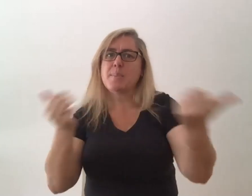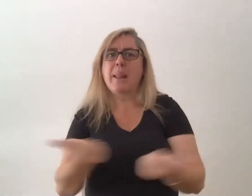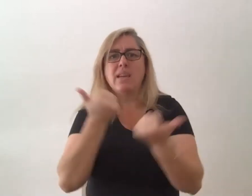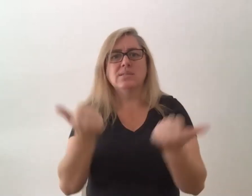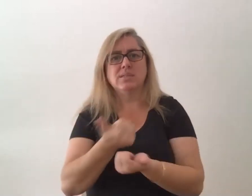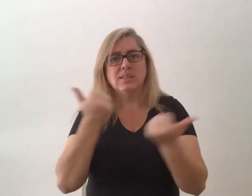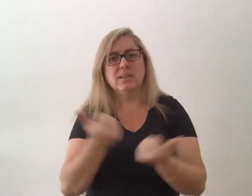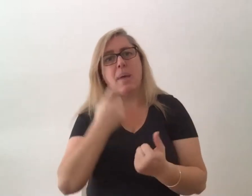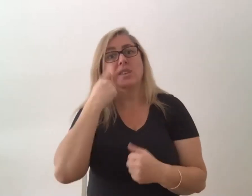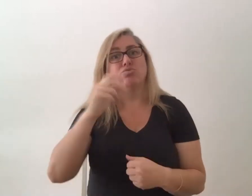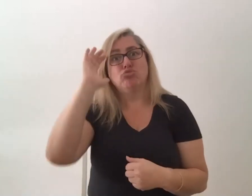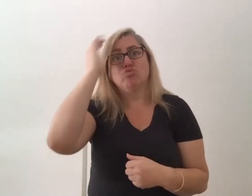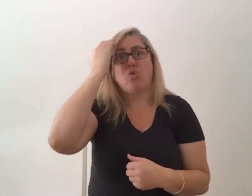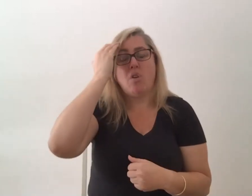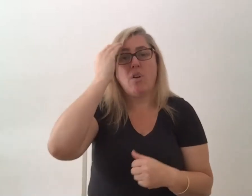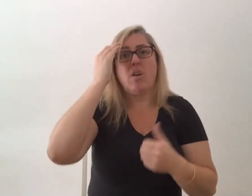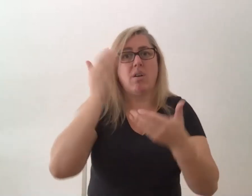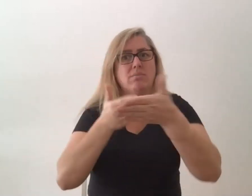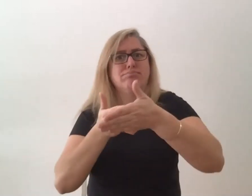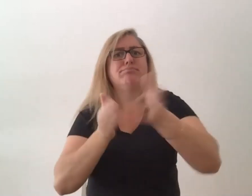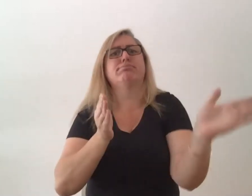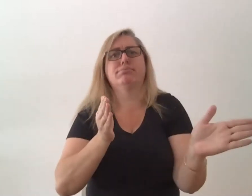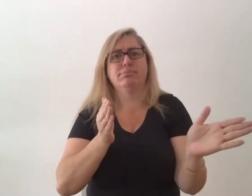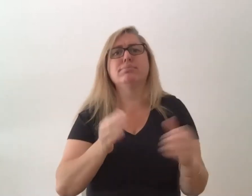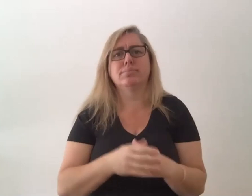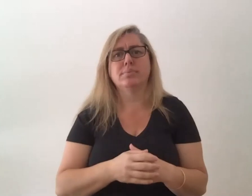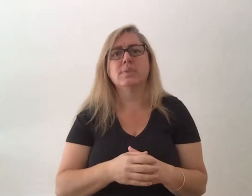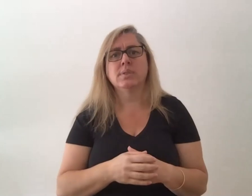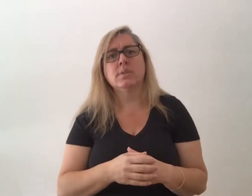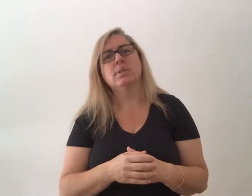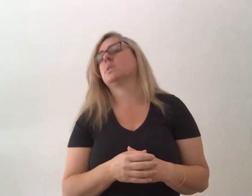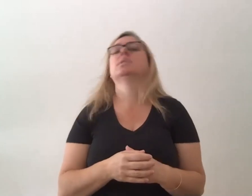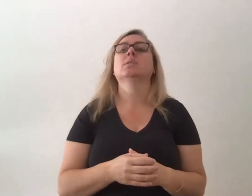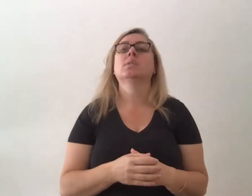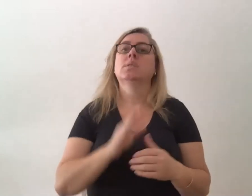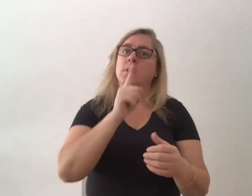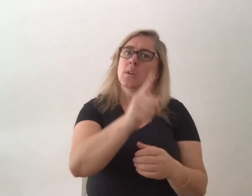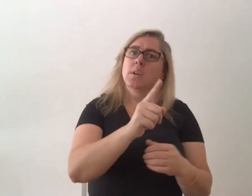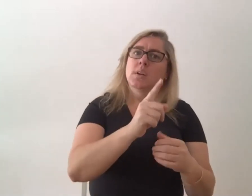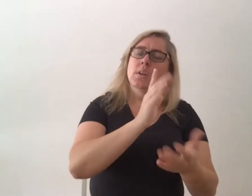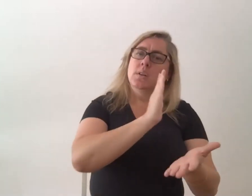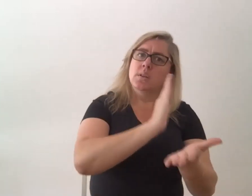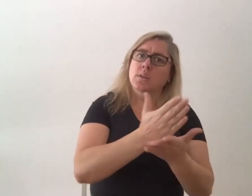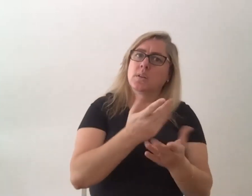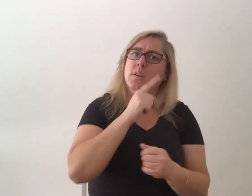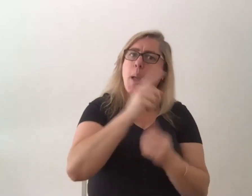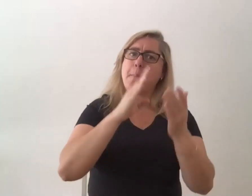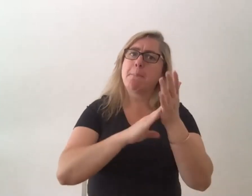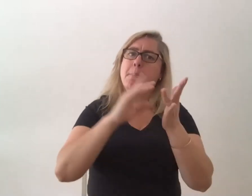yeah absolutely um so mojo happened online last weekend